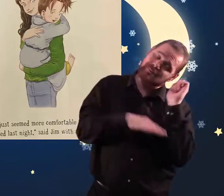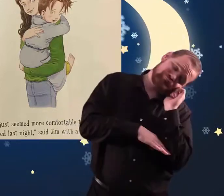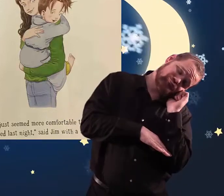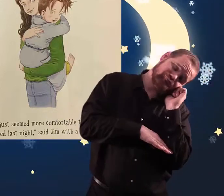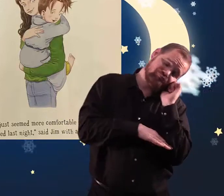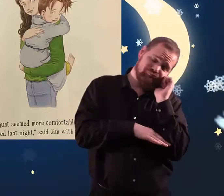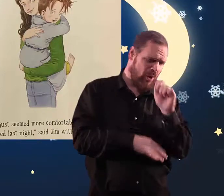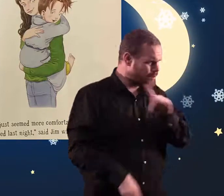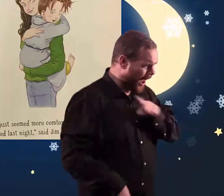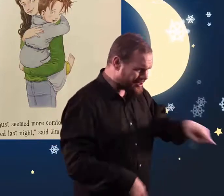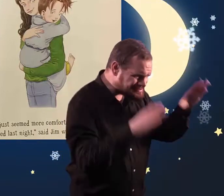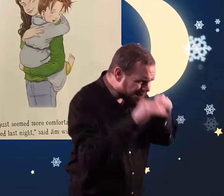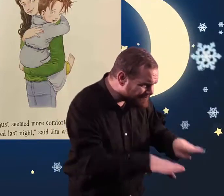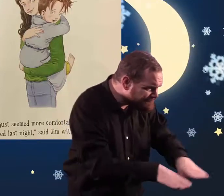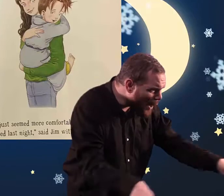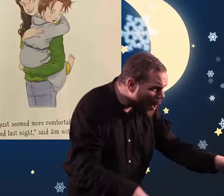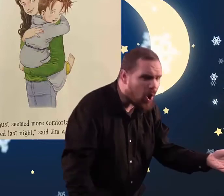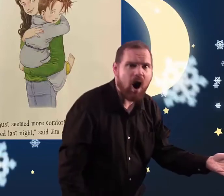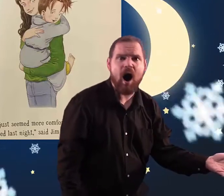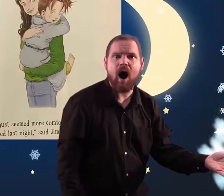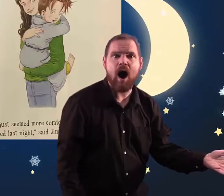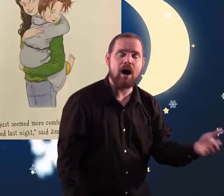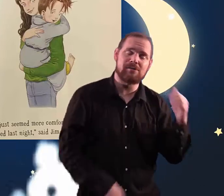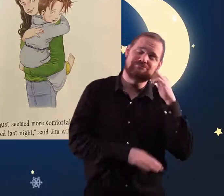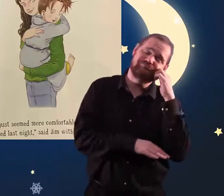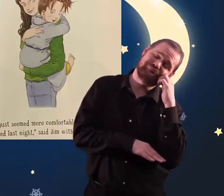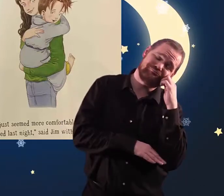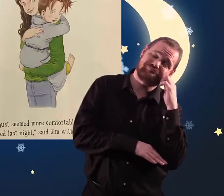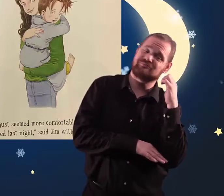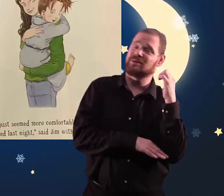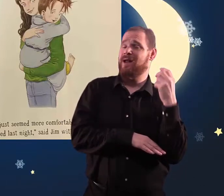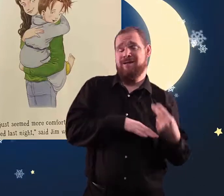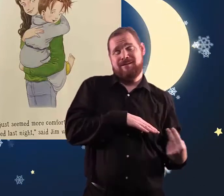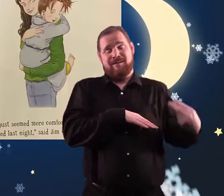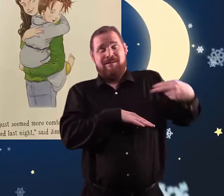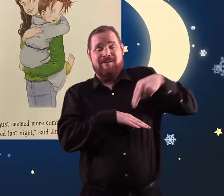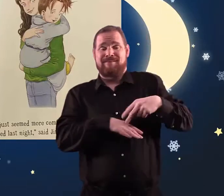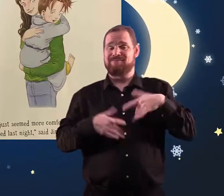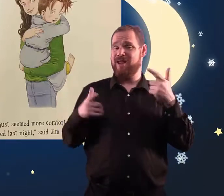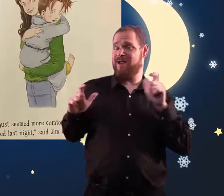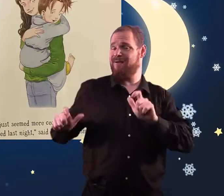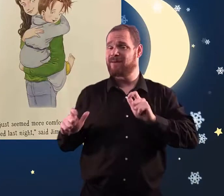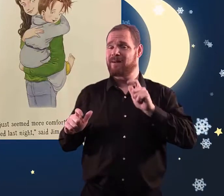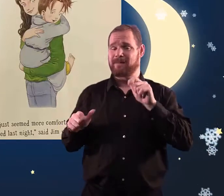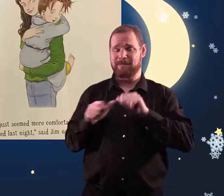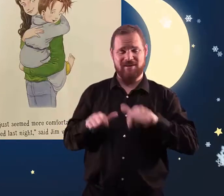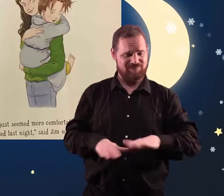asleep. Wake up Jim, called his mother in the morning. Why are you sleeping on the floor?